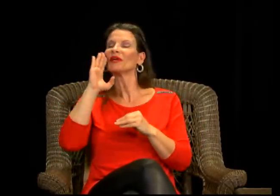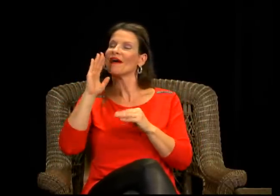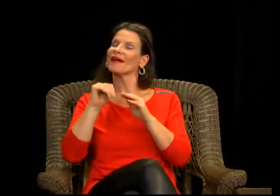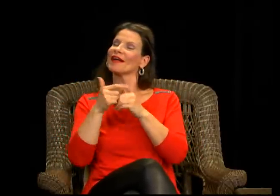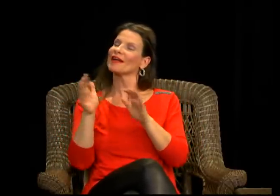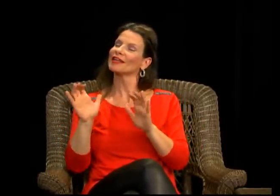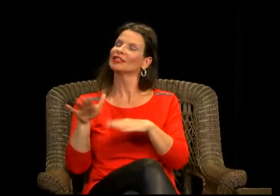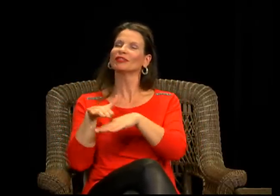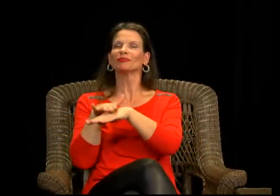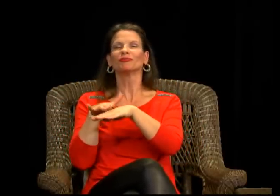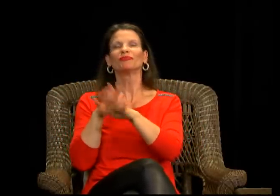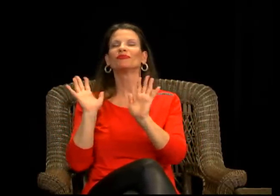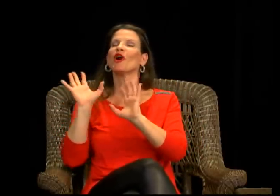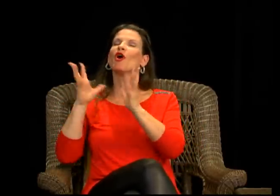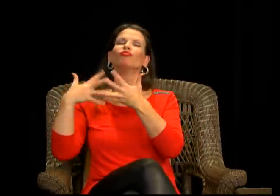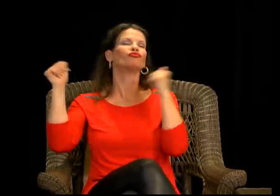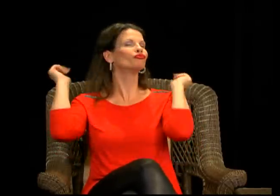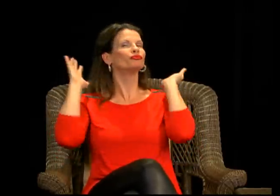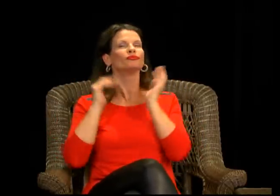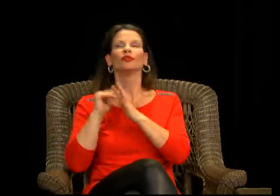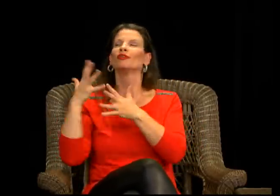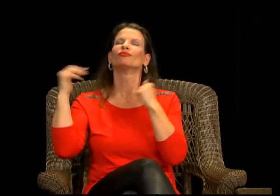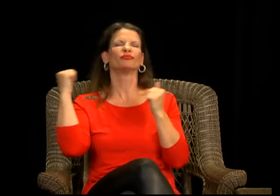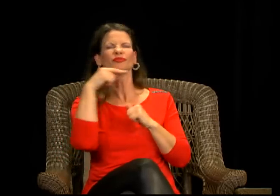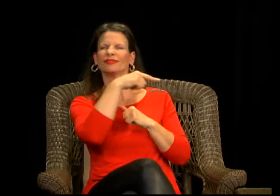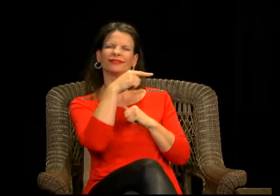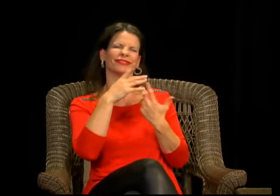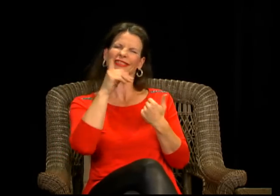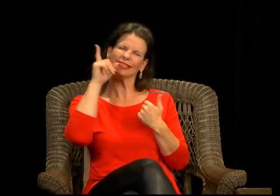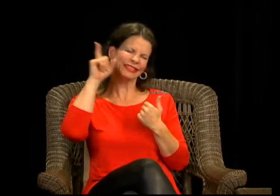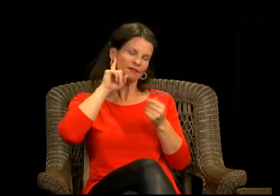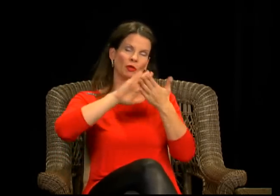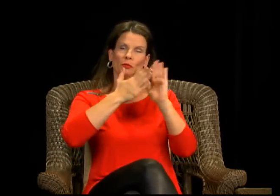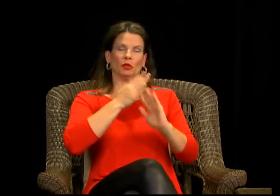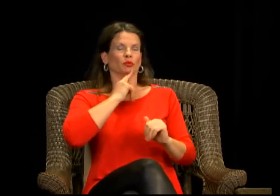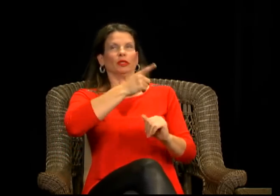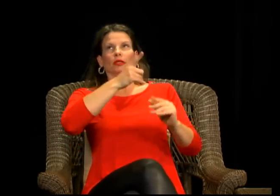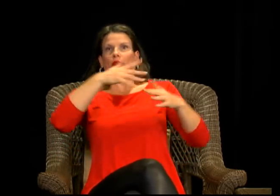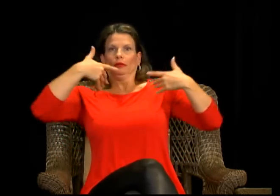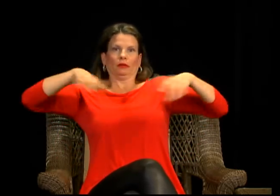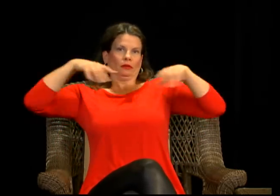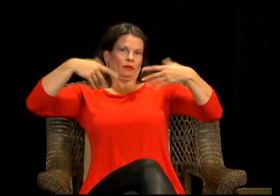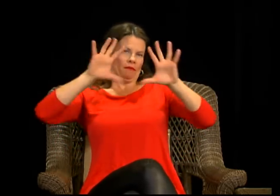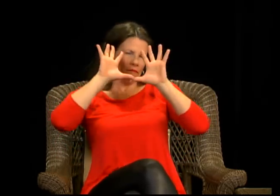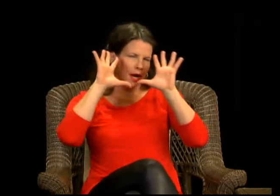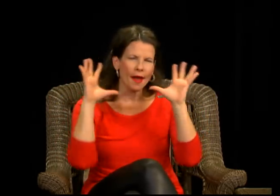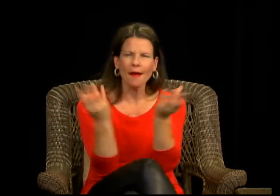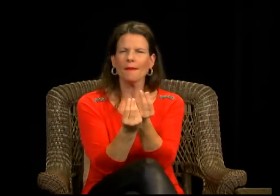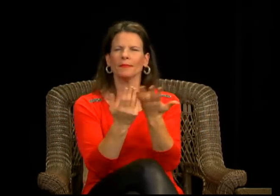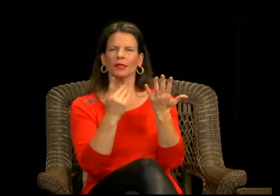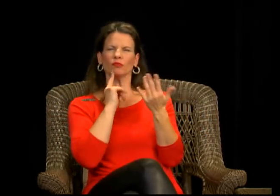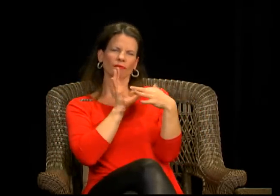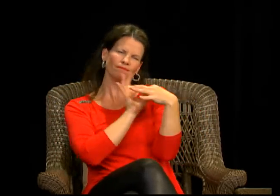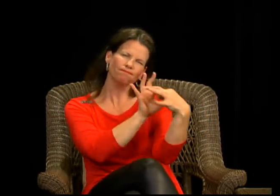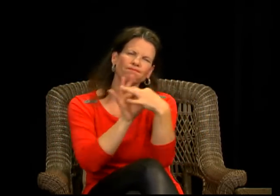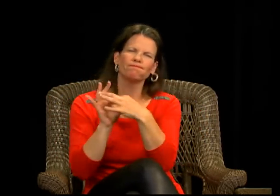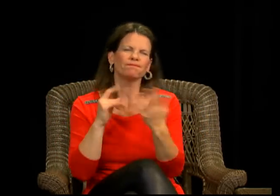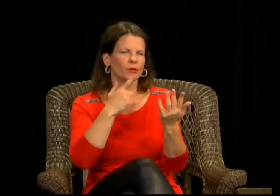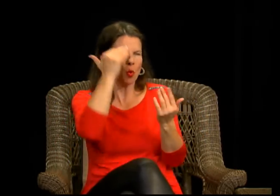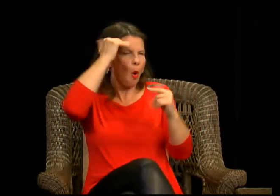Because of, you know, just culture and how they behave, there's a very different set of standards and different behaviors that